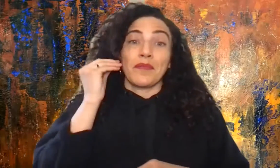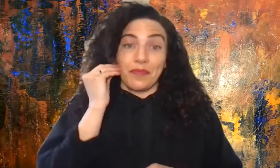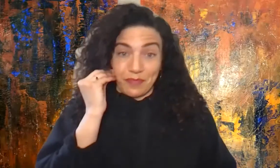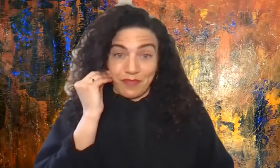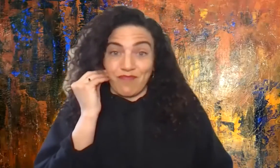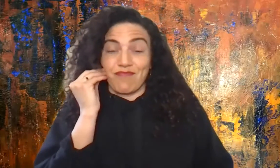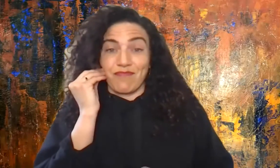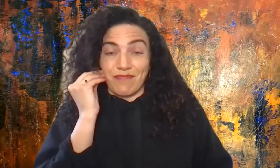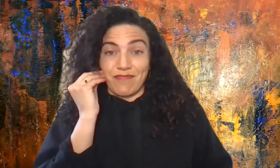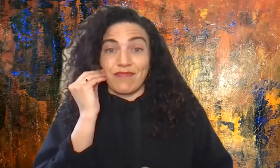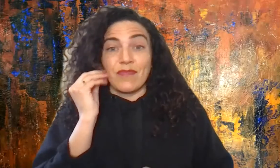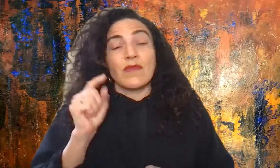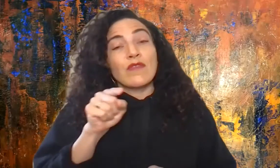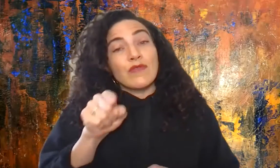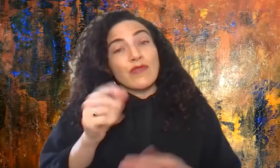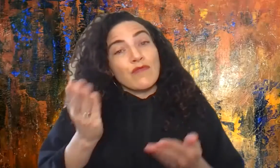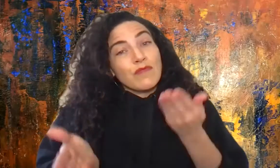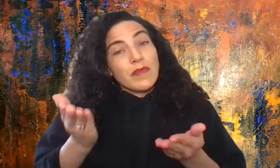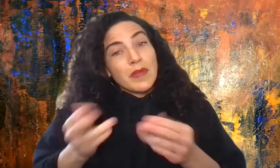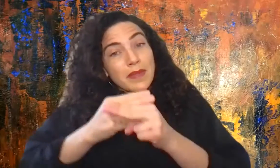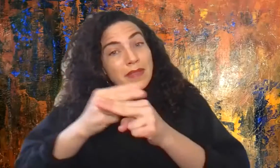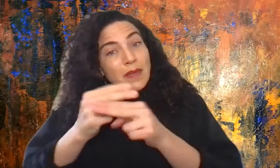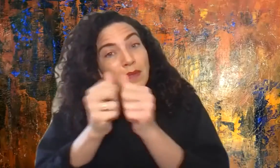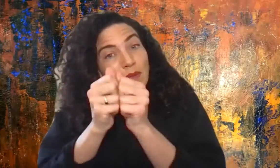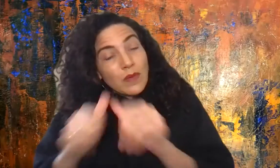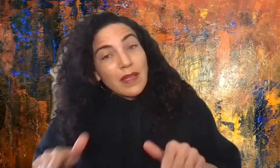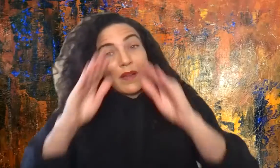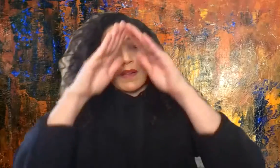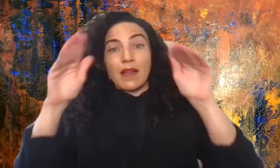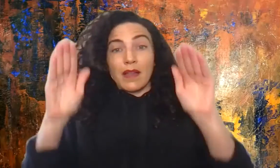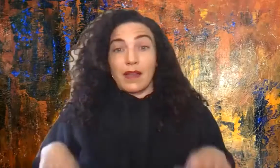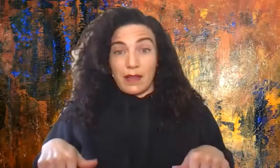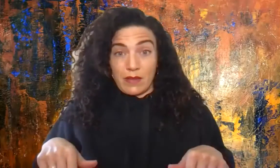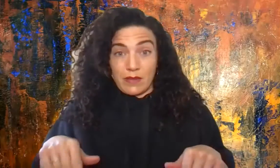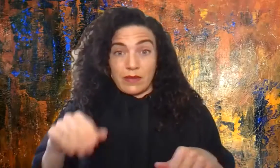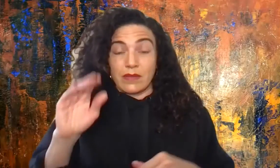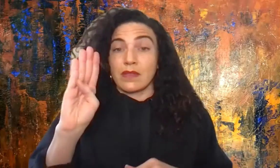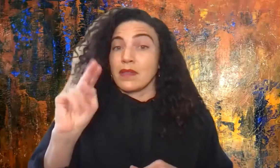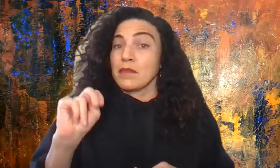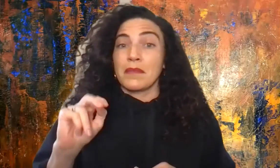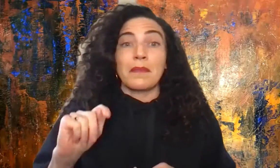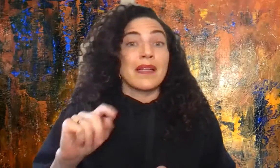You may be temporarily without a house, but never homeless.